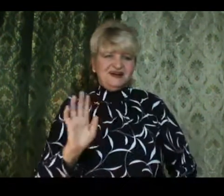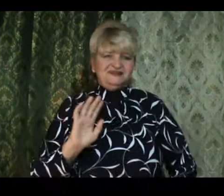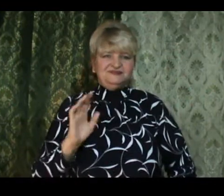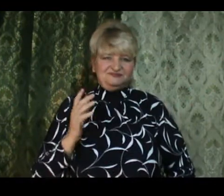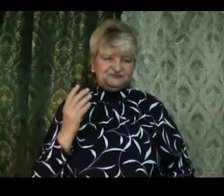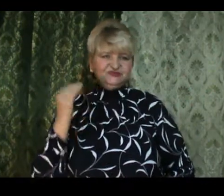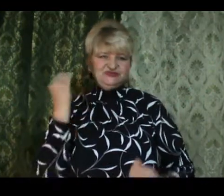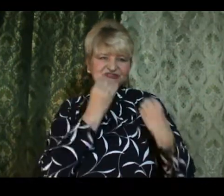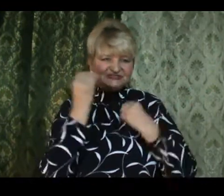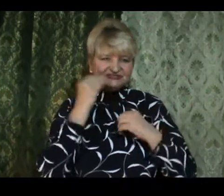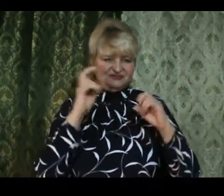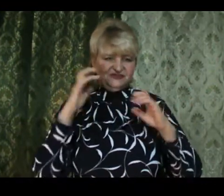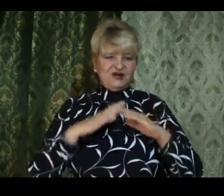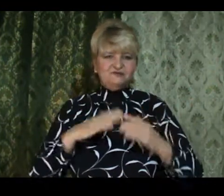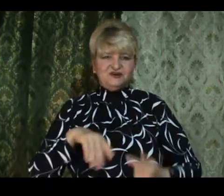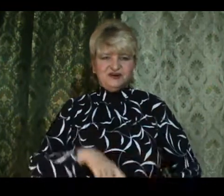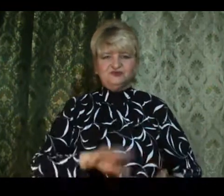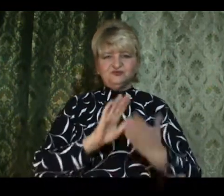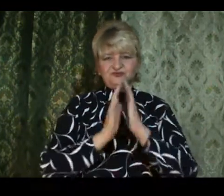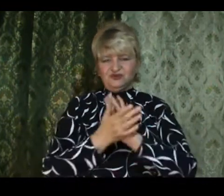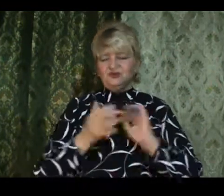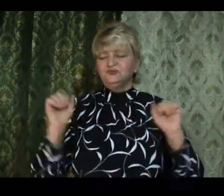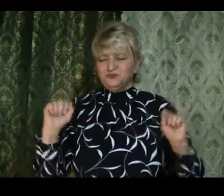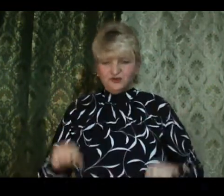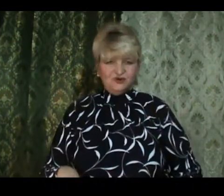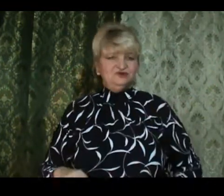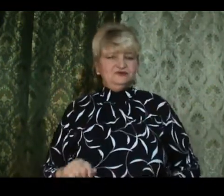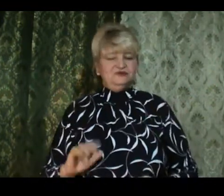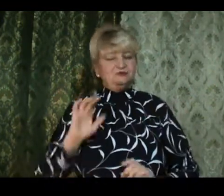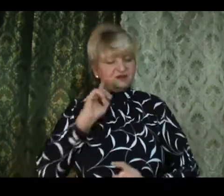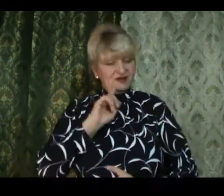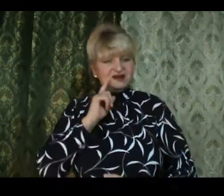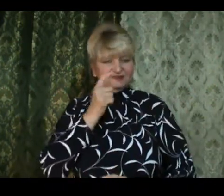I'll turn it over I will